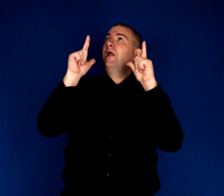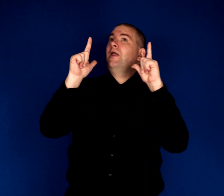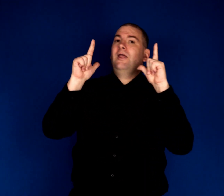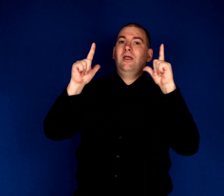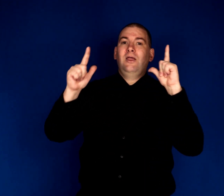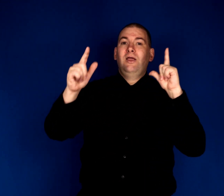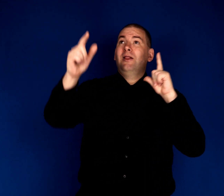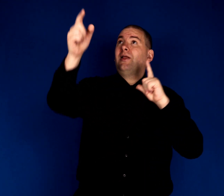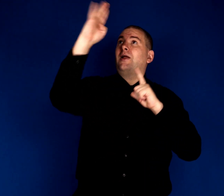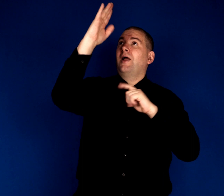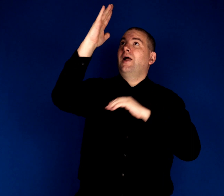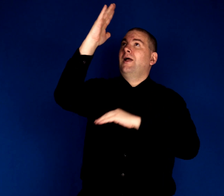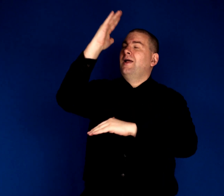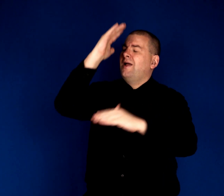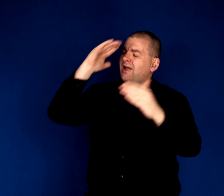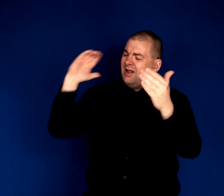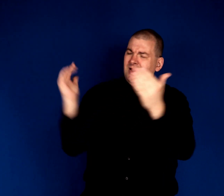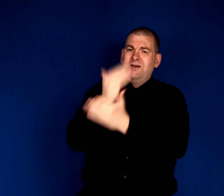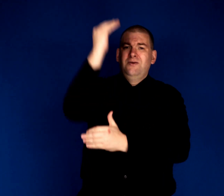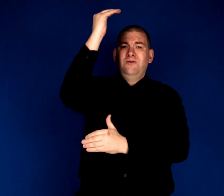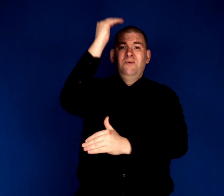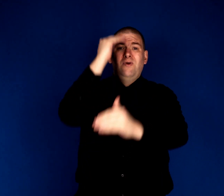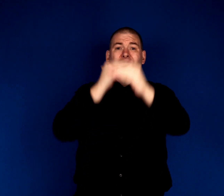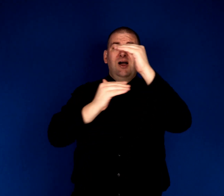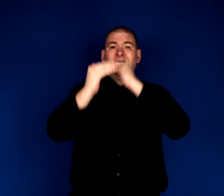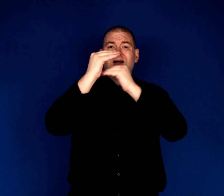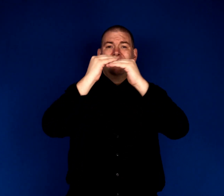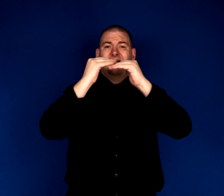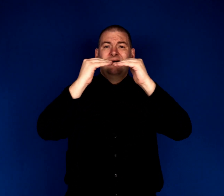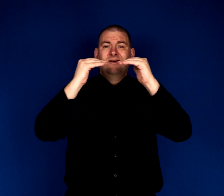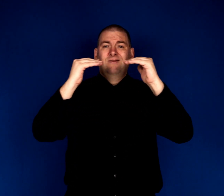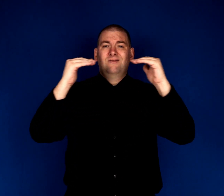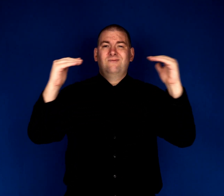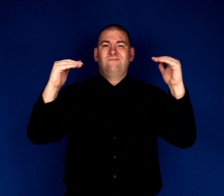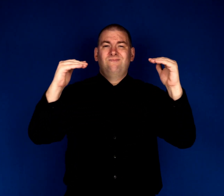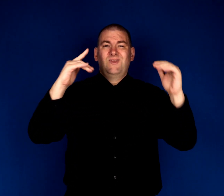wait in God's new heaven.